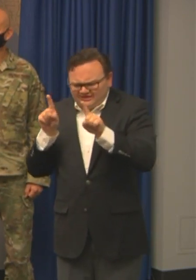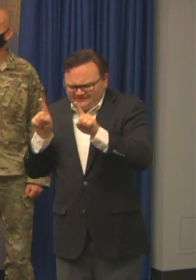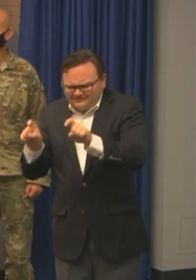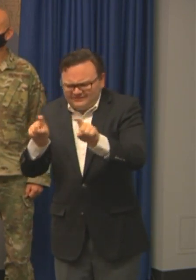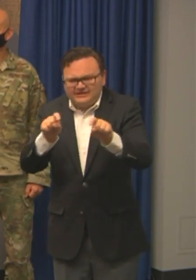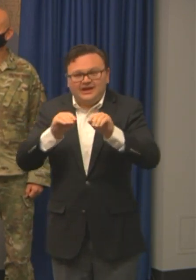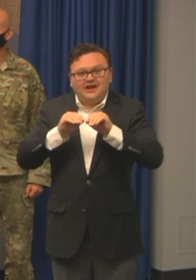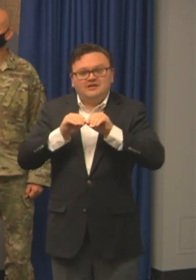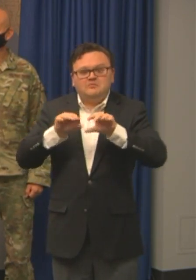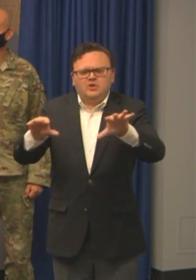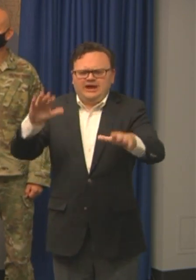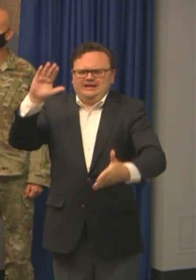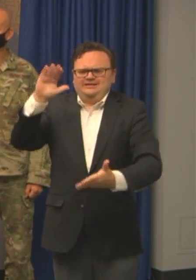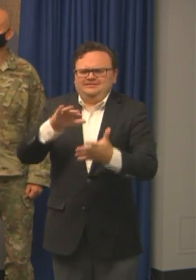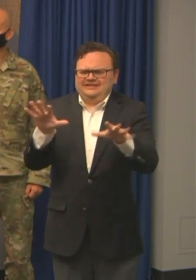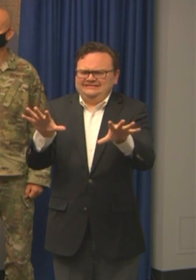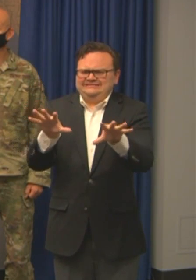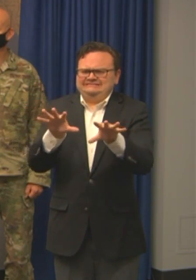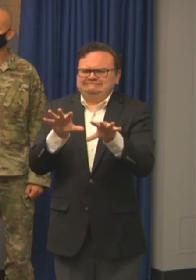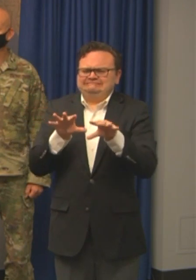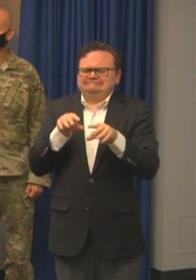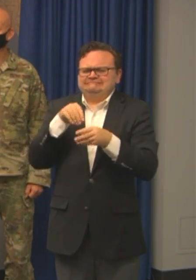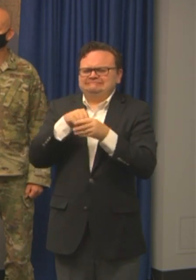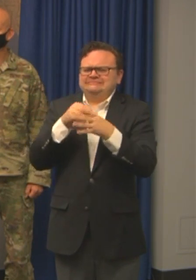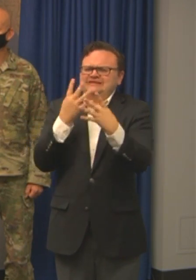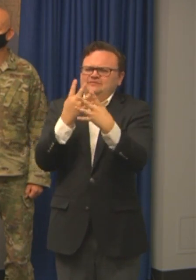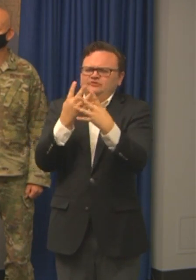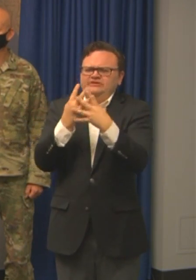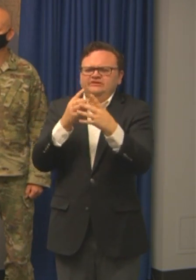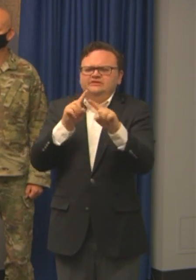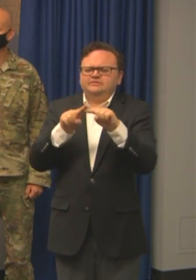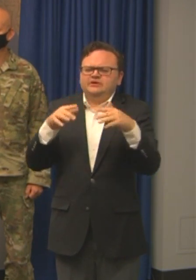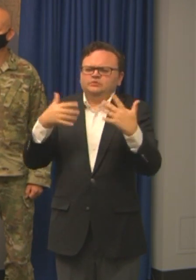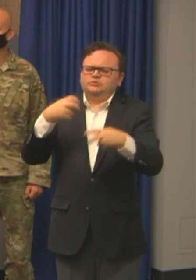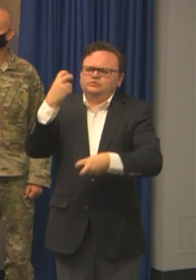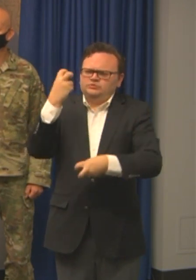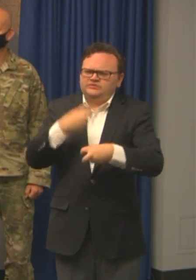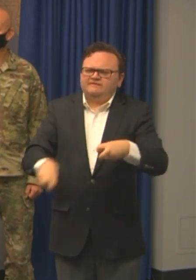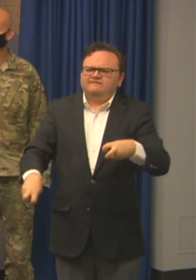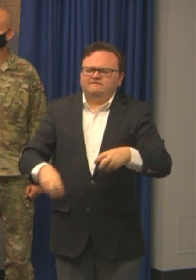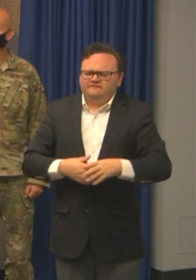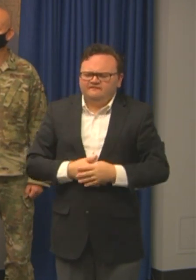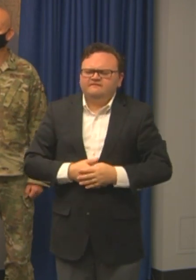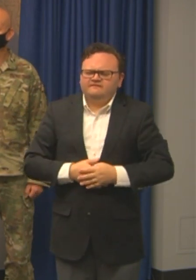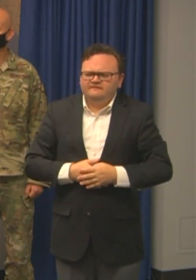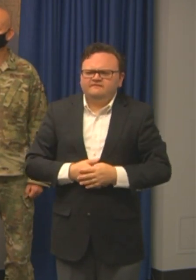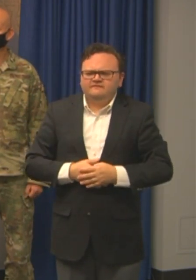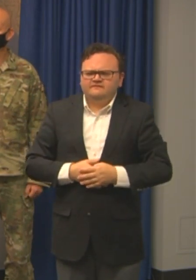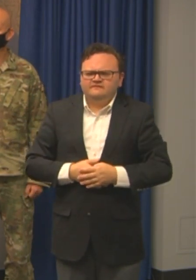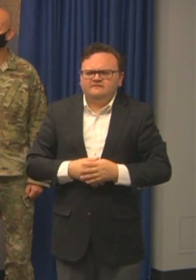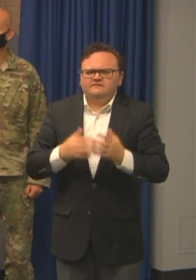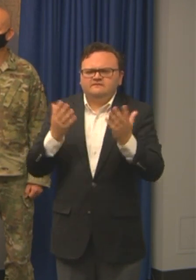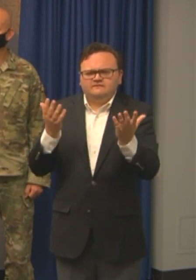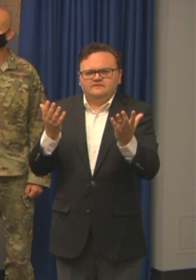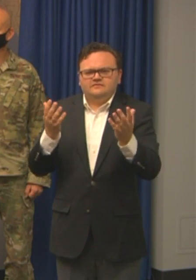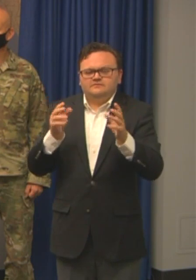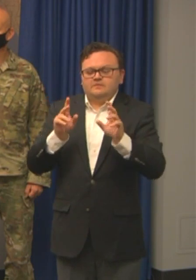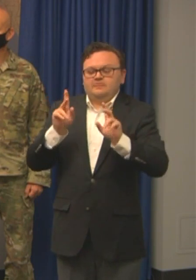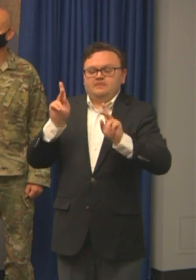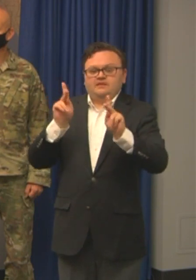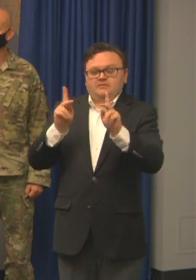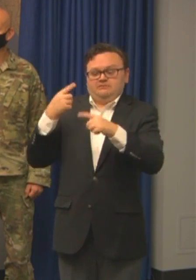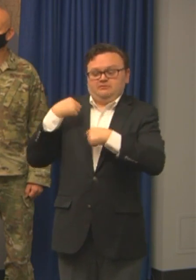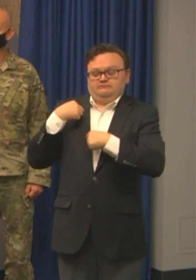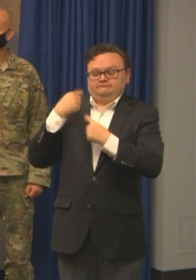try to limit the spread within that within that system. But but it's a but it's a difficult, difficult problem. So but we really appreciate I think the folks who've been